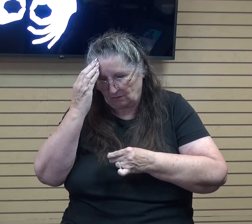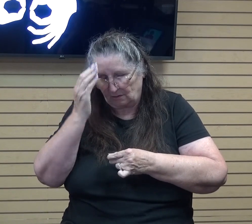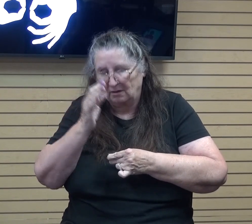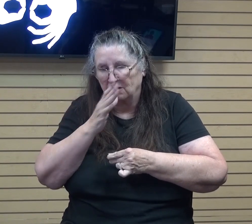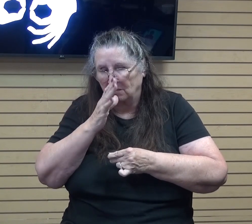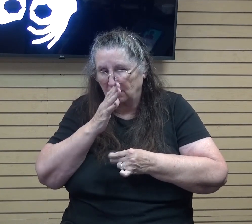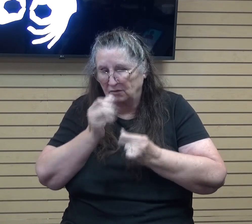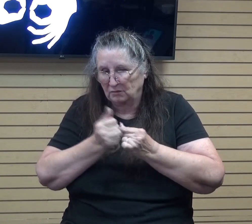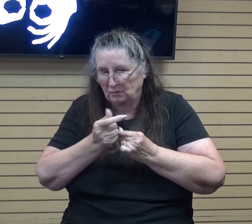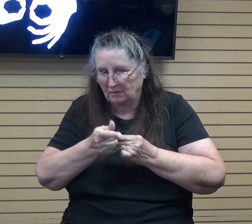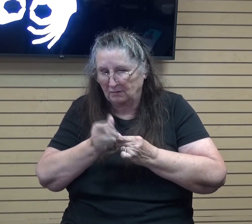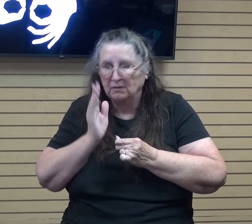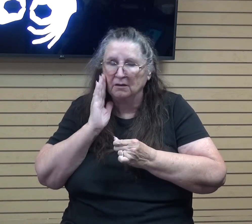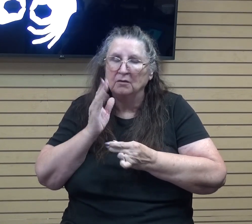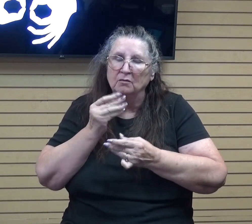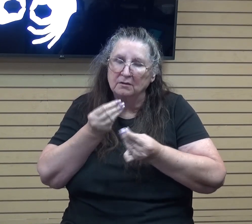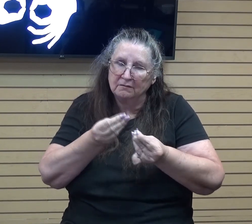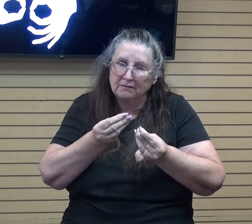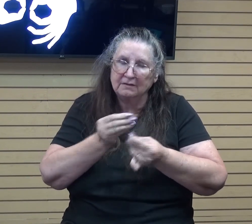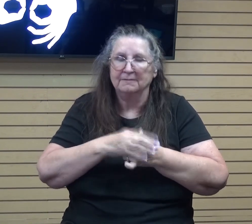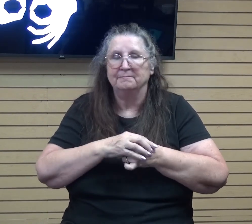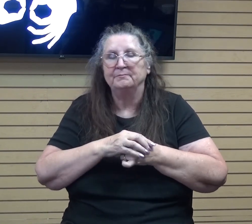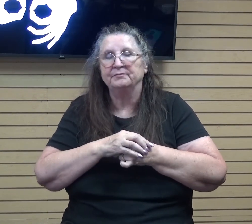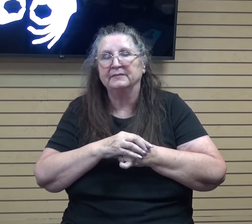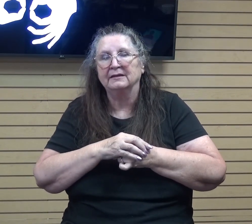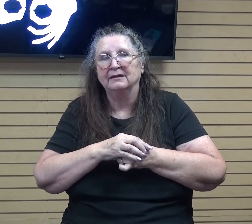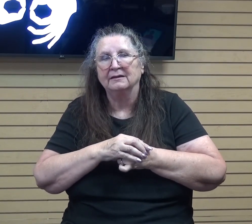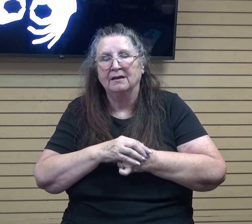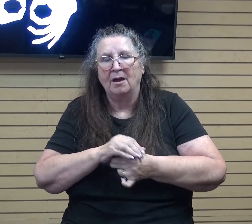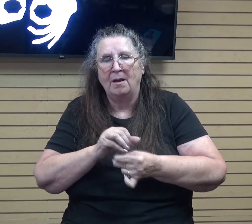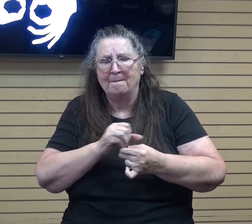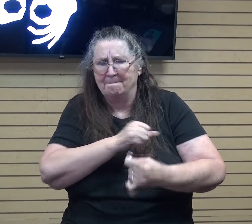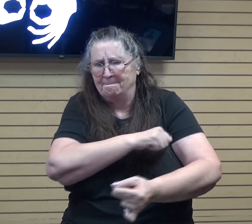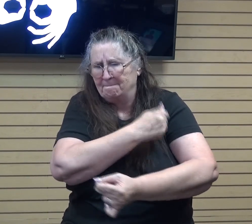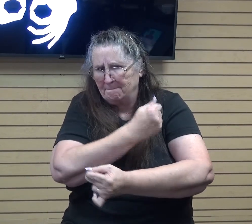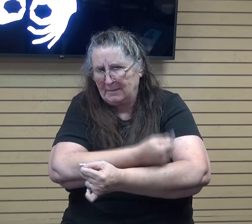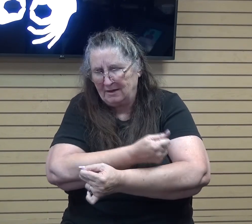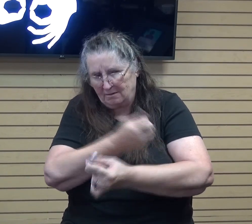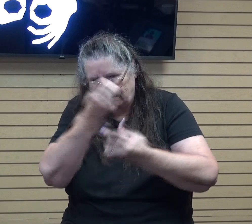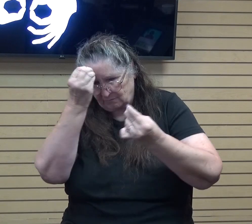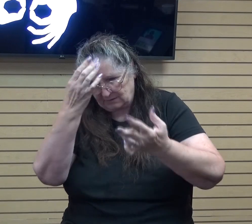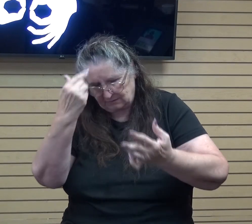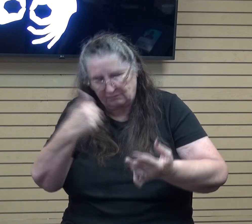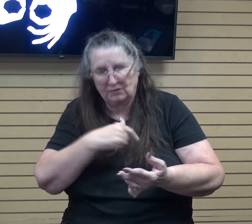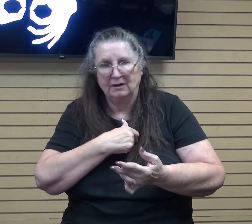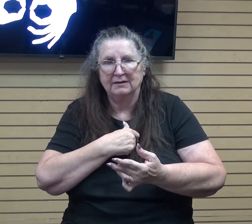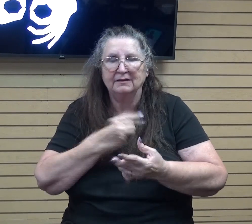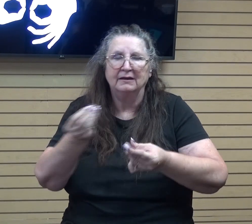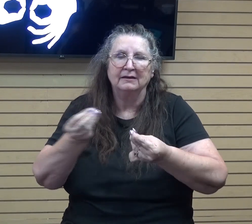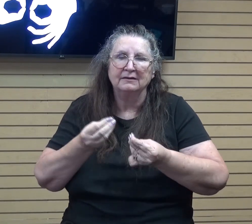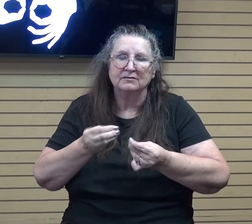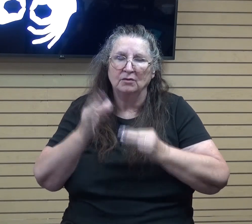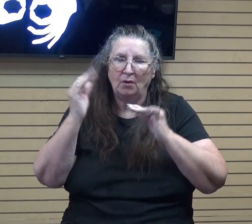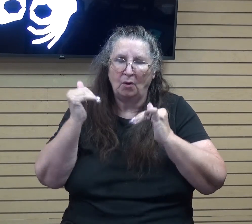there and she will feed them. Such a powerful message for us, you know, gives us hope and encouragement